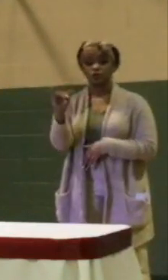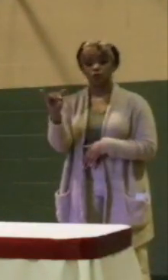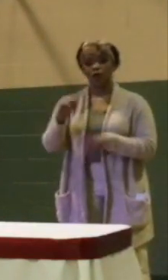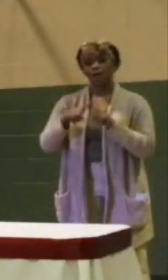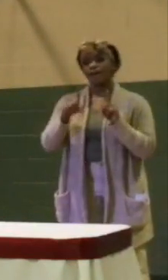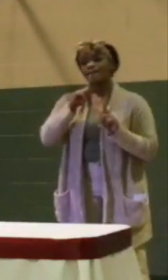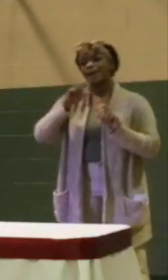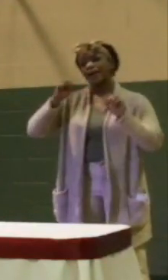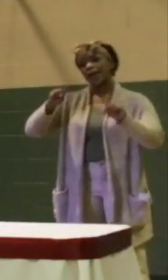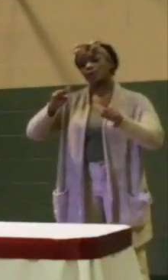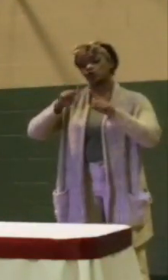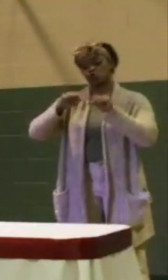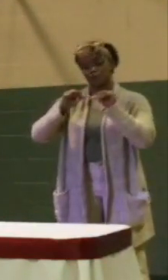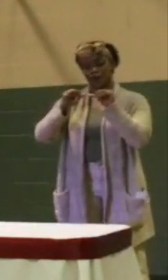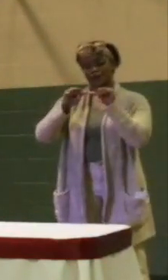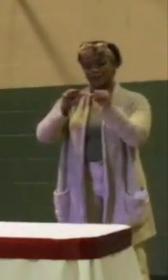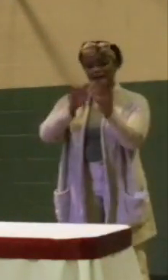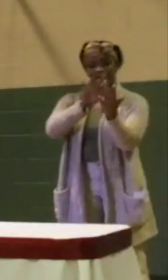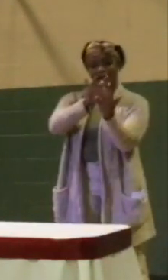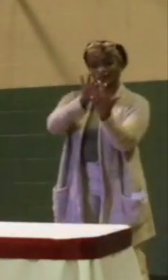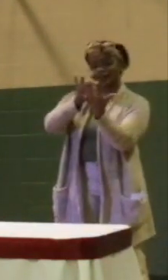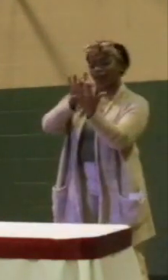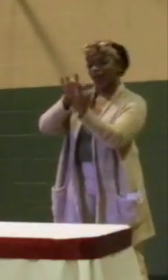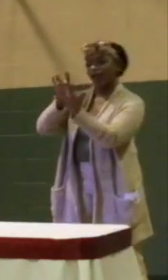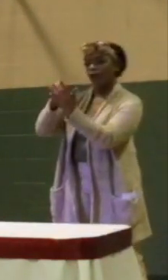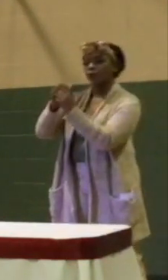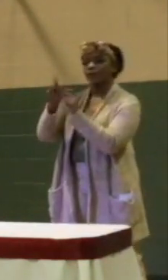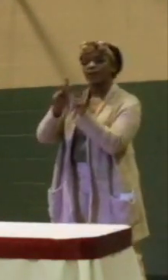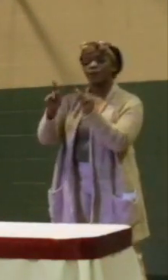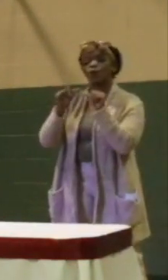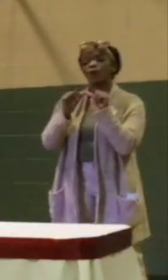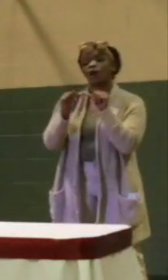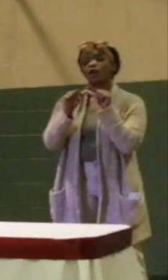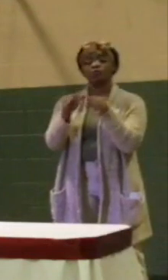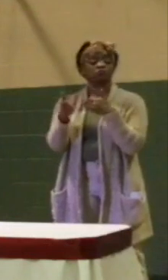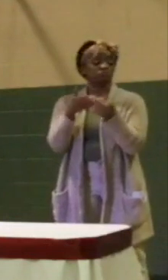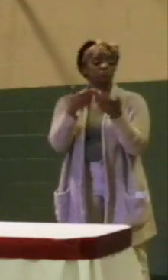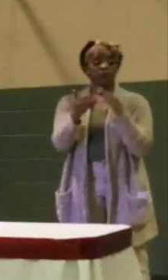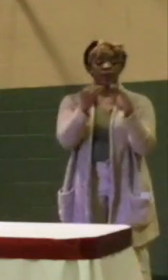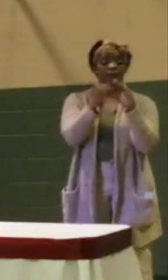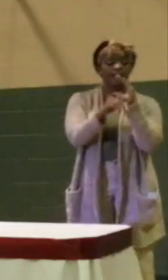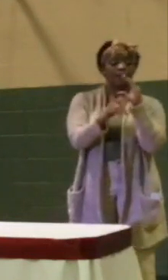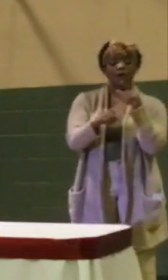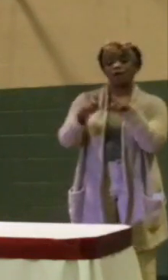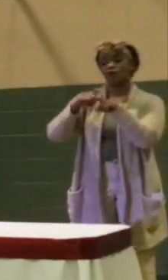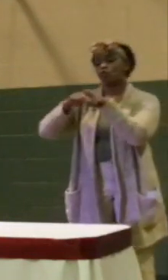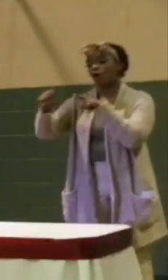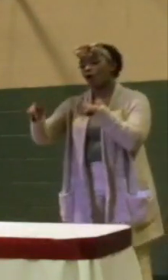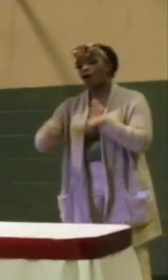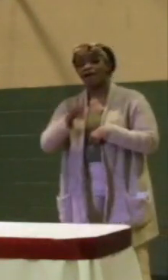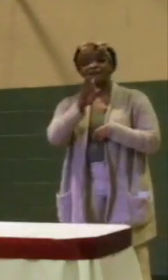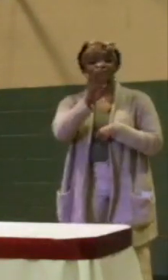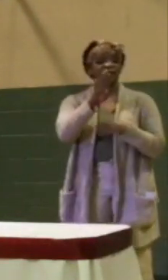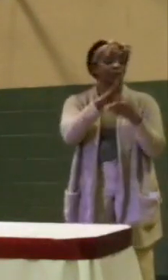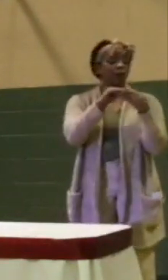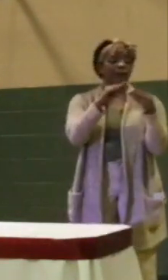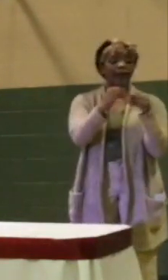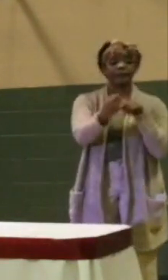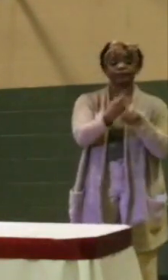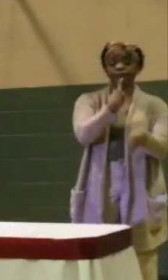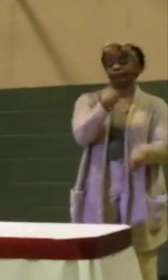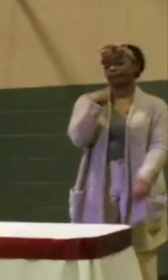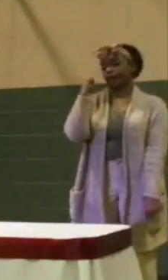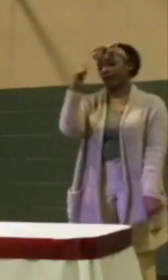to maintain contact with people on a regular basis, whether that be through email, phone call. I get Facebook messages all the time